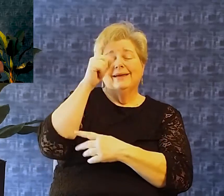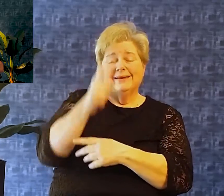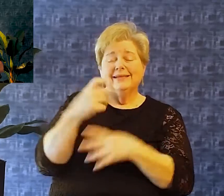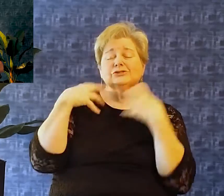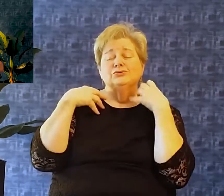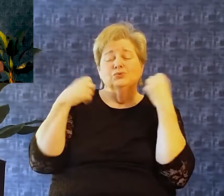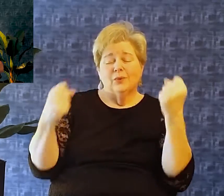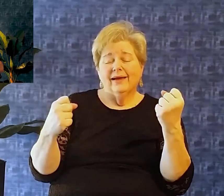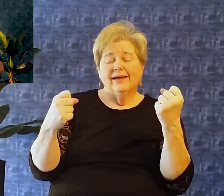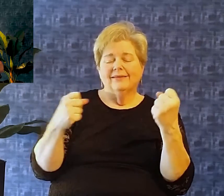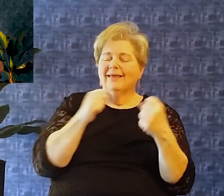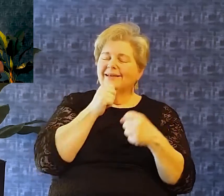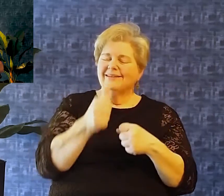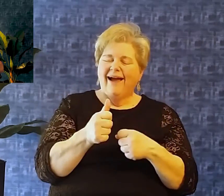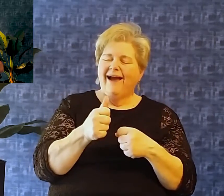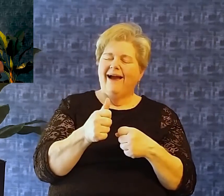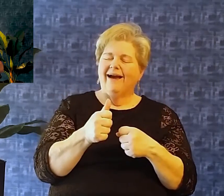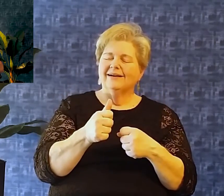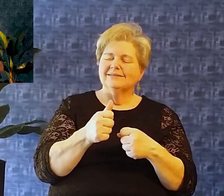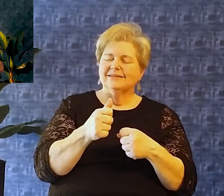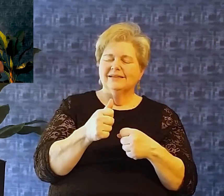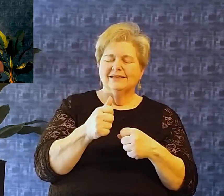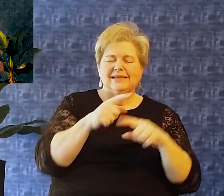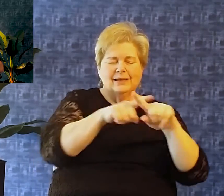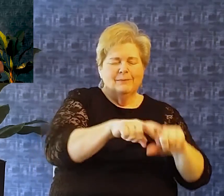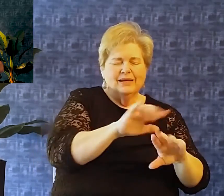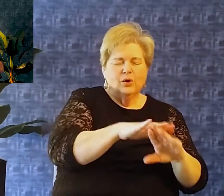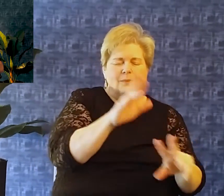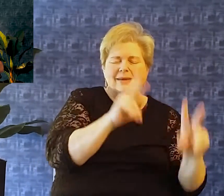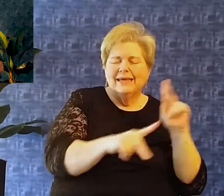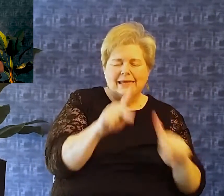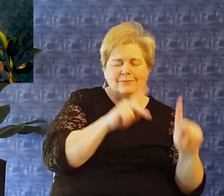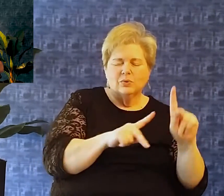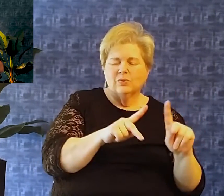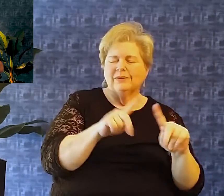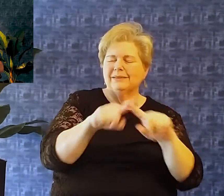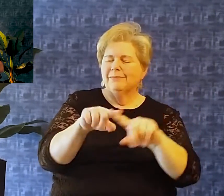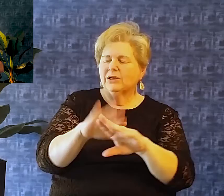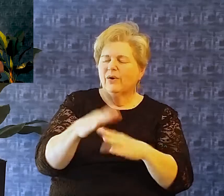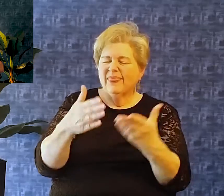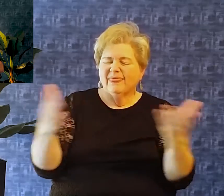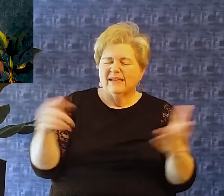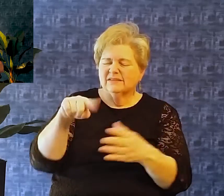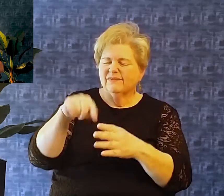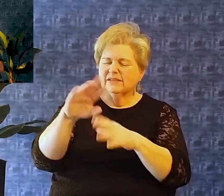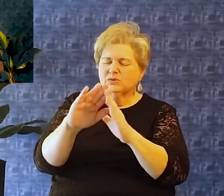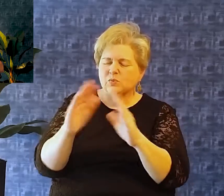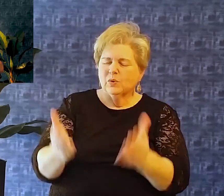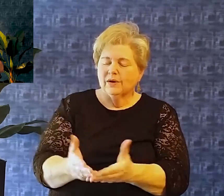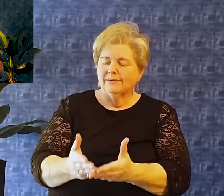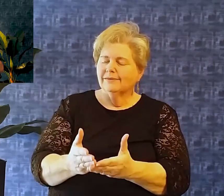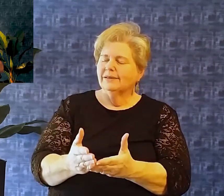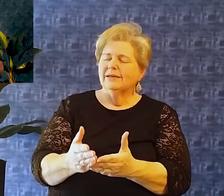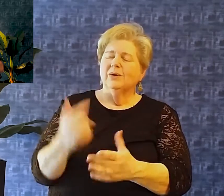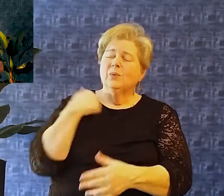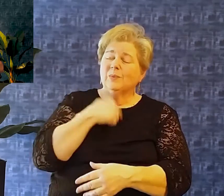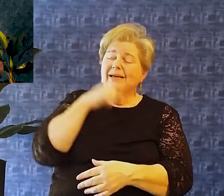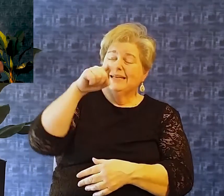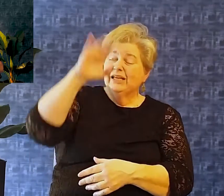us the strength that we need Not strength that would be in people Or in things of this world But rather strength